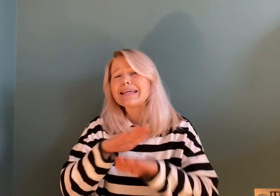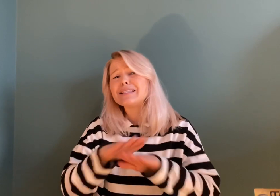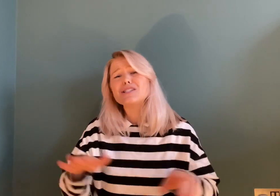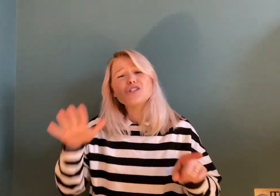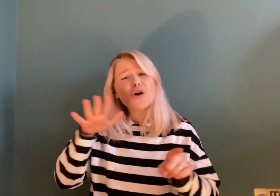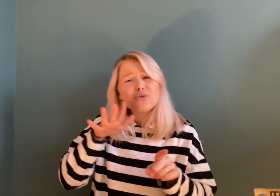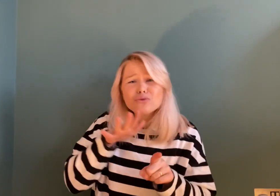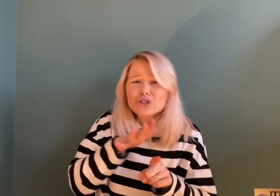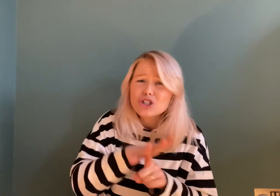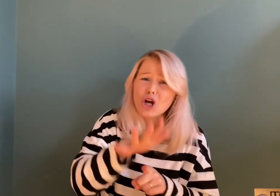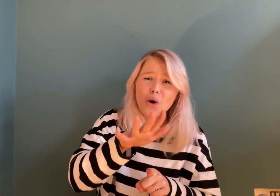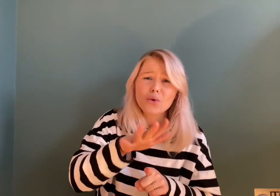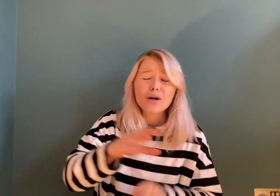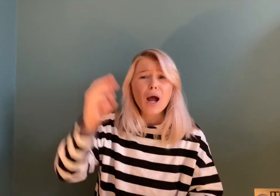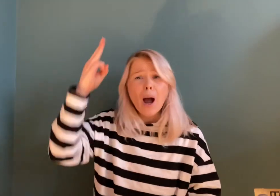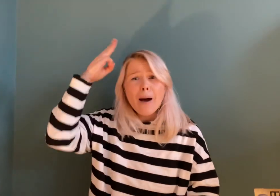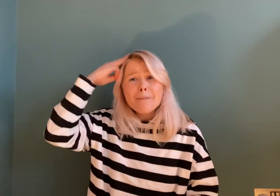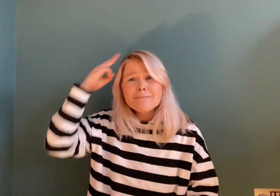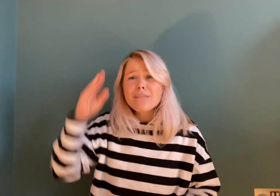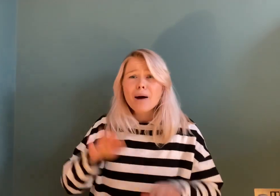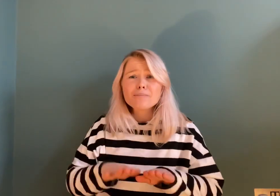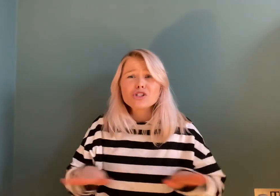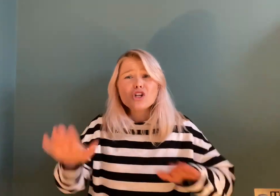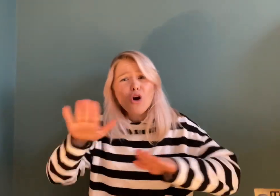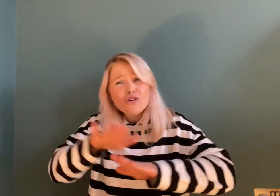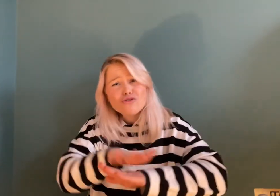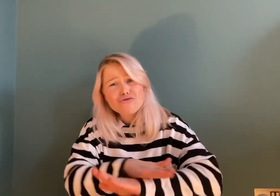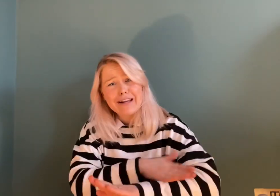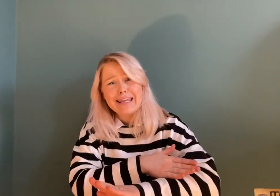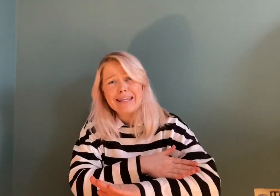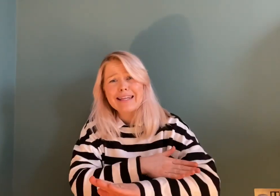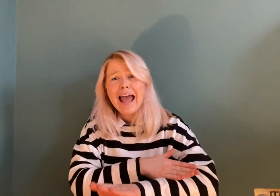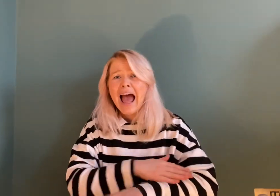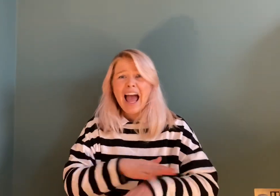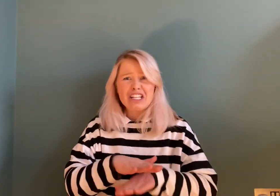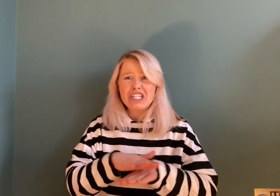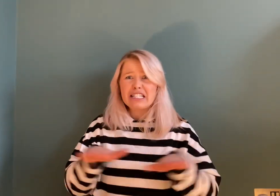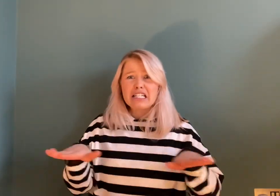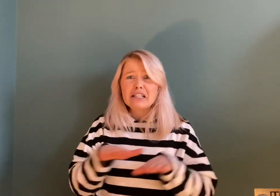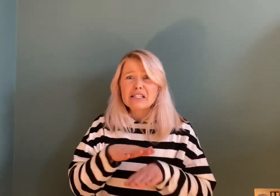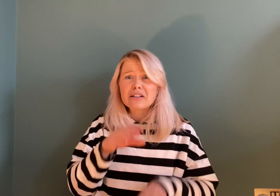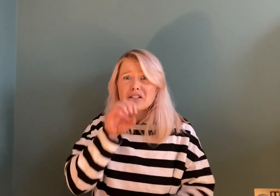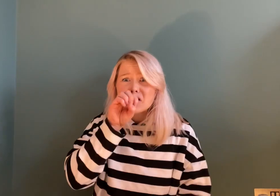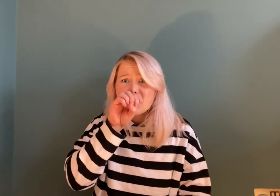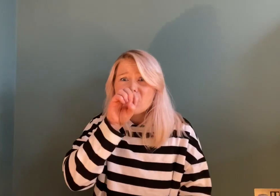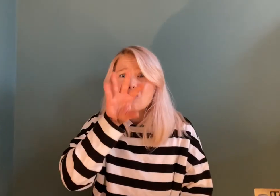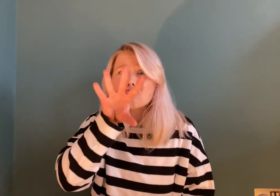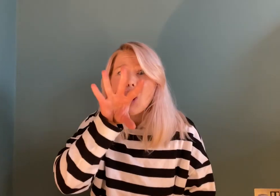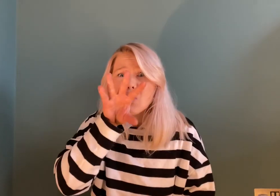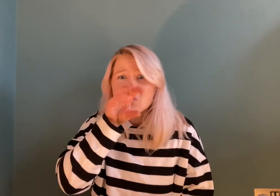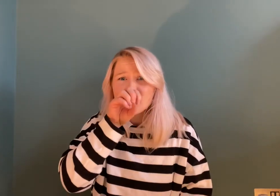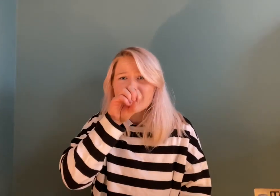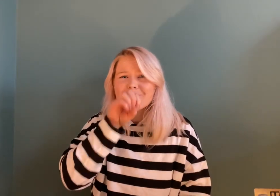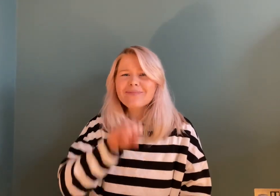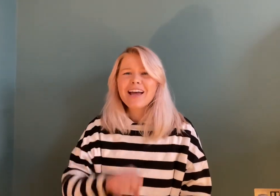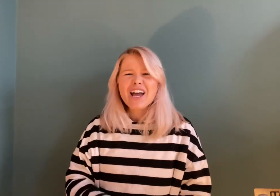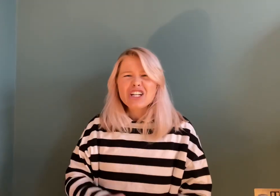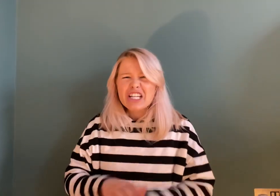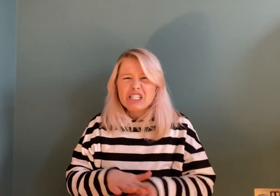don't choke. Mum's not green and she doesn't croak. She's